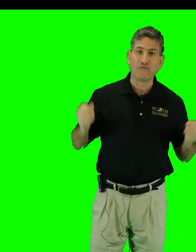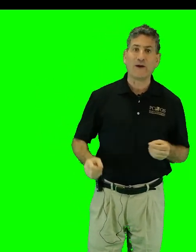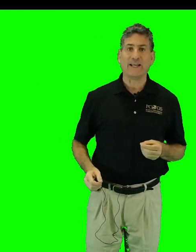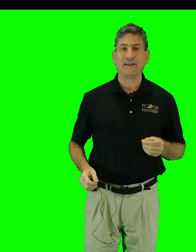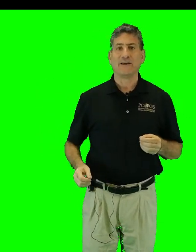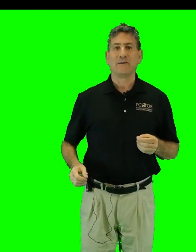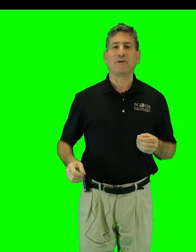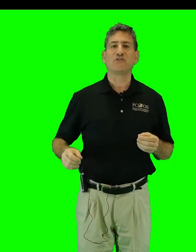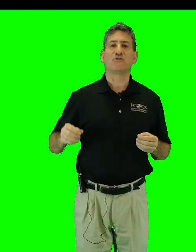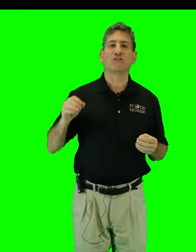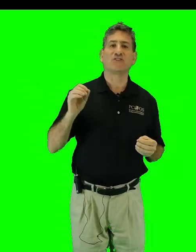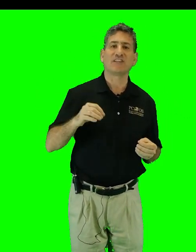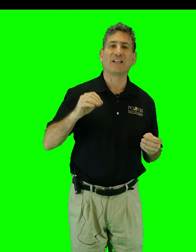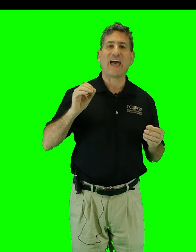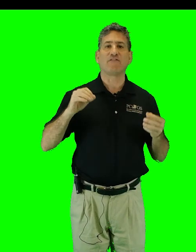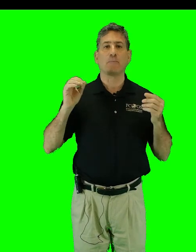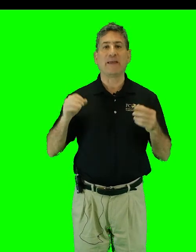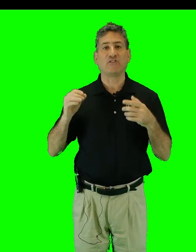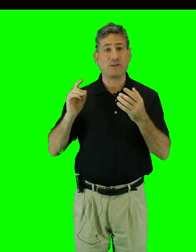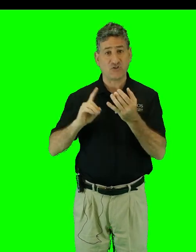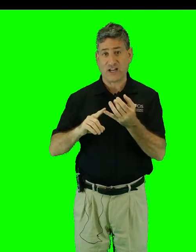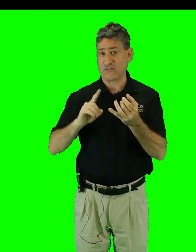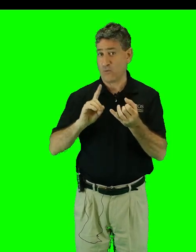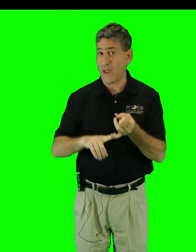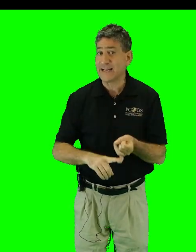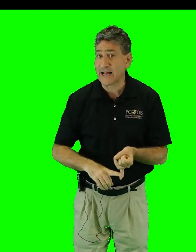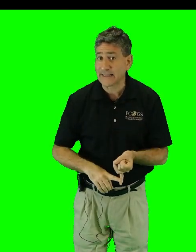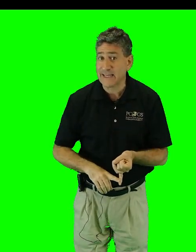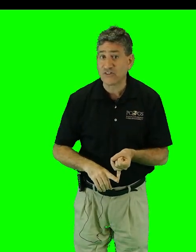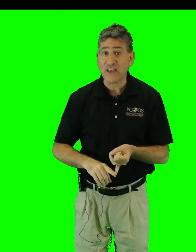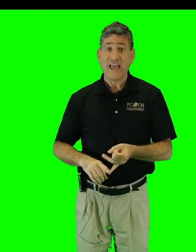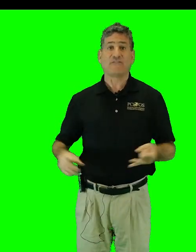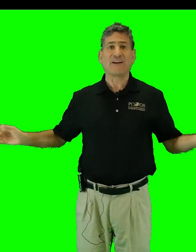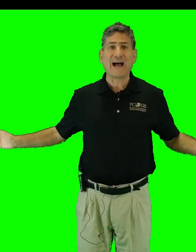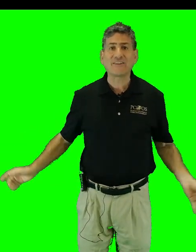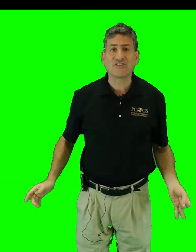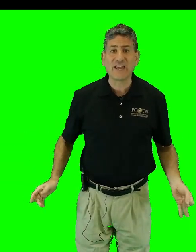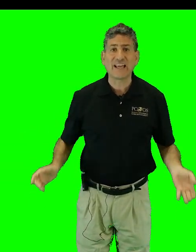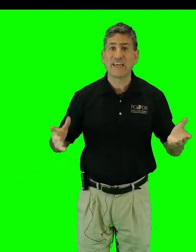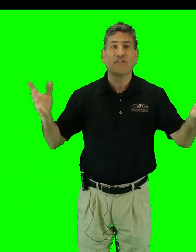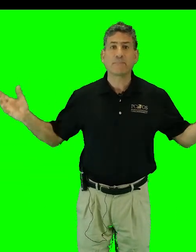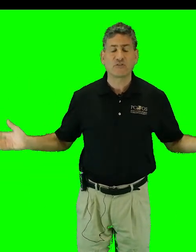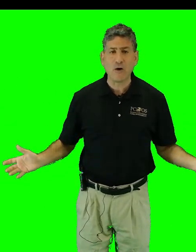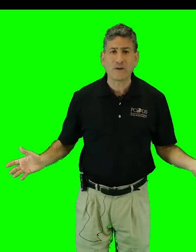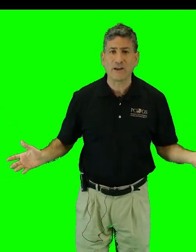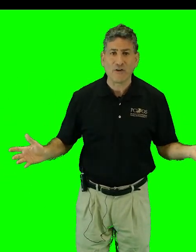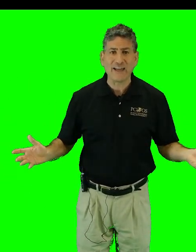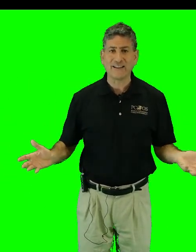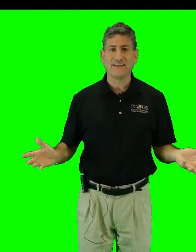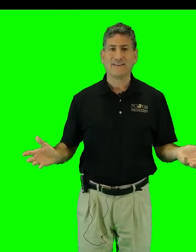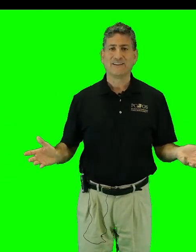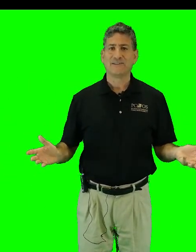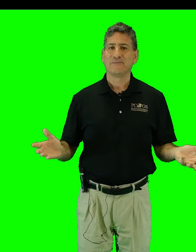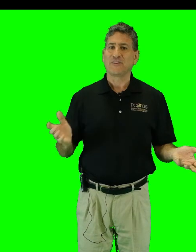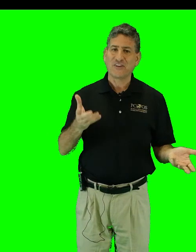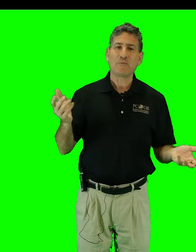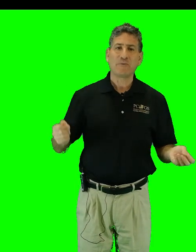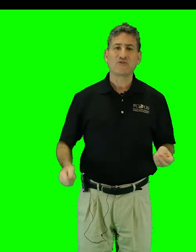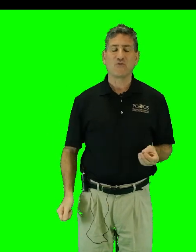avoid it. But you should still have your basement checked for radon leaks and for God's sake, give up smoking, right? The same would be true